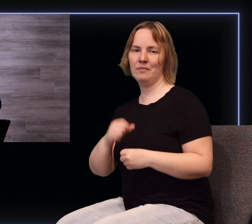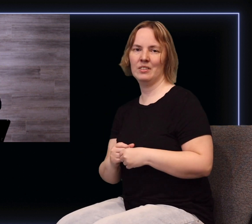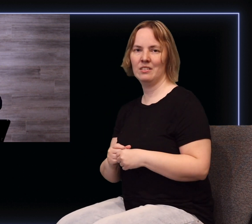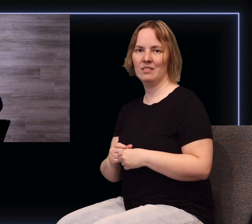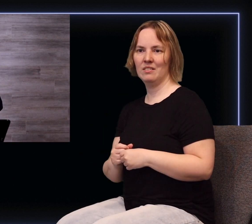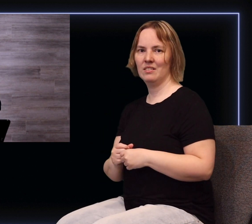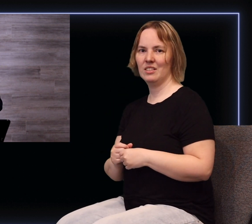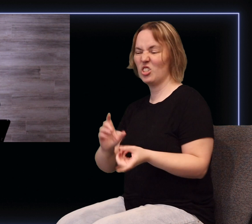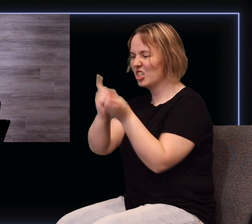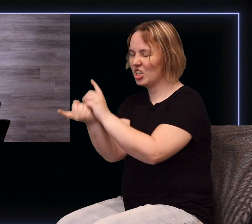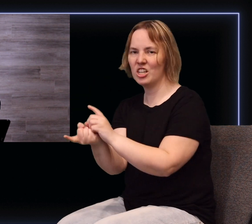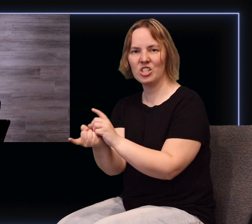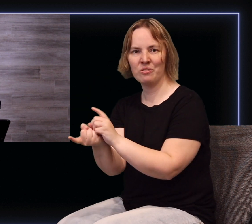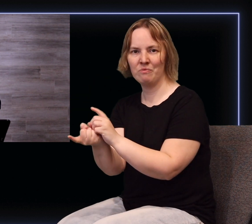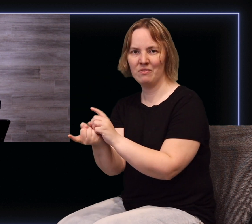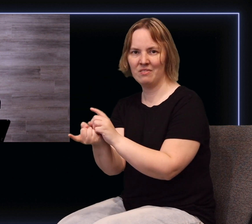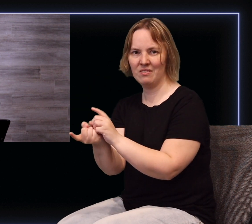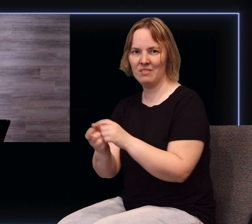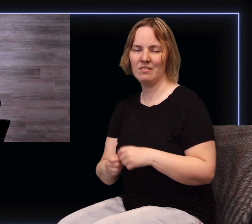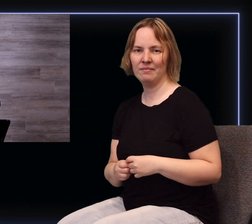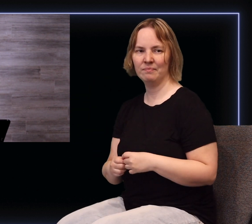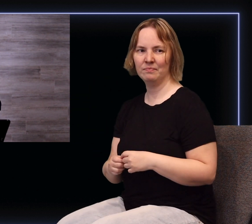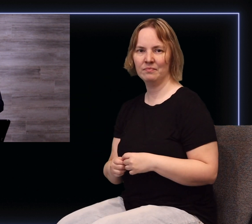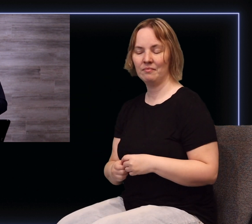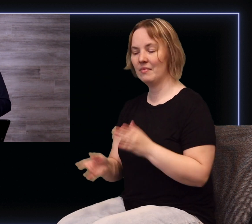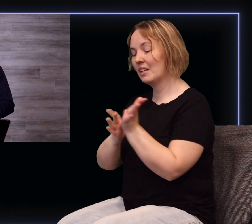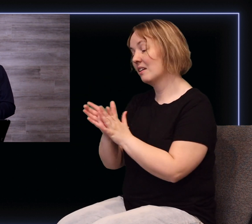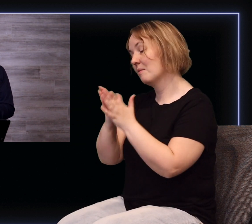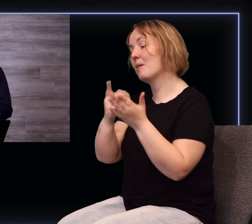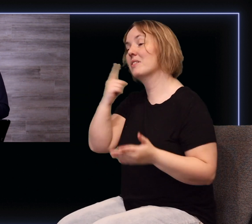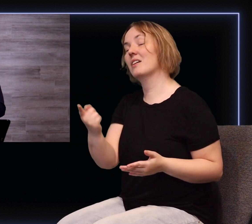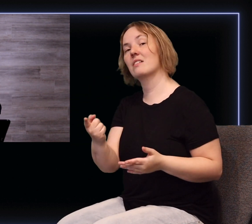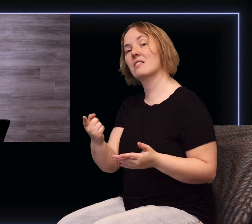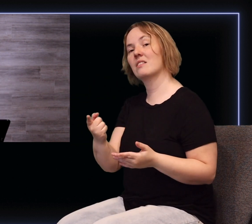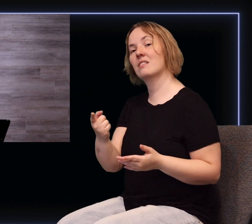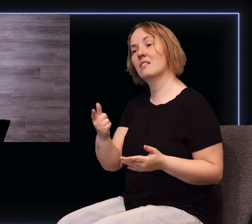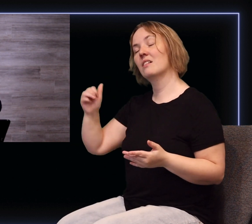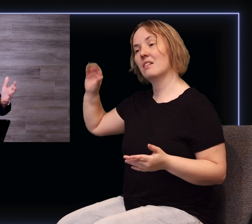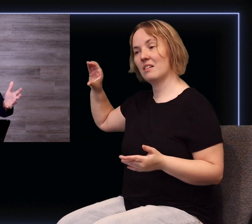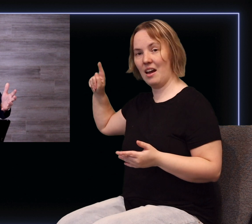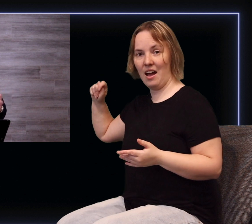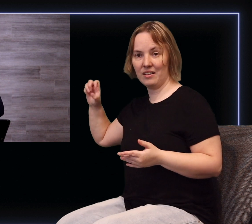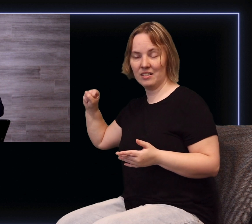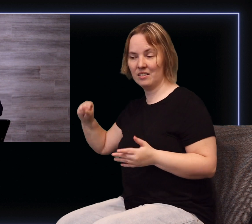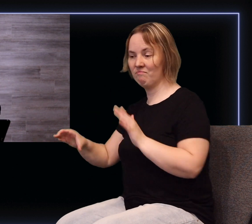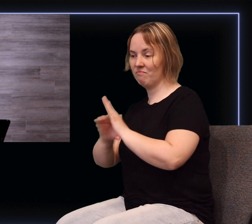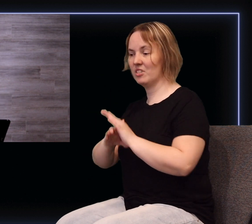it's going to change you you know the Bible says in Acts chapter 4 when the disciples were forbidden by the religious authorities of their